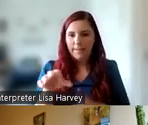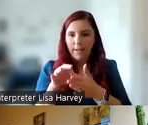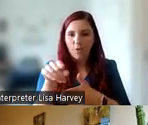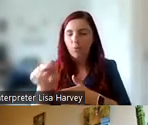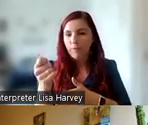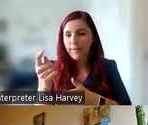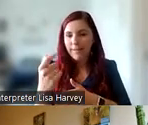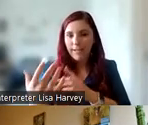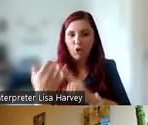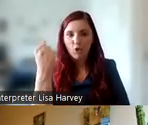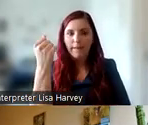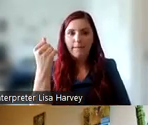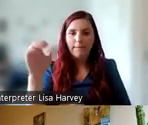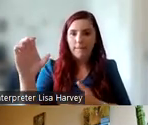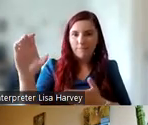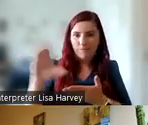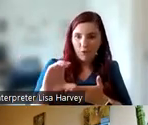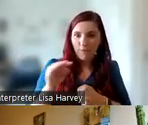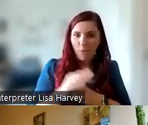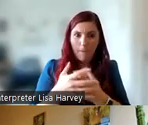funding for a bigger study. So watch this space.